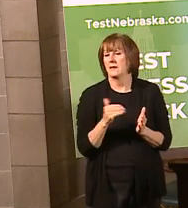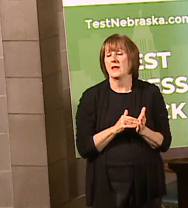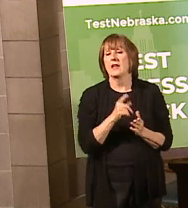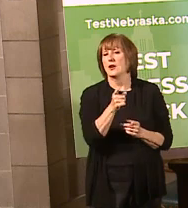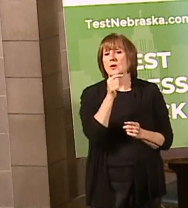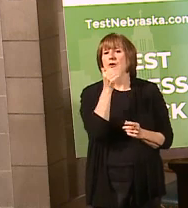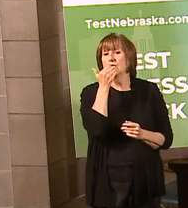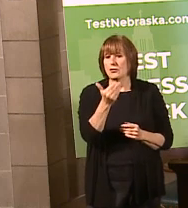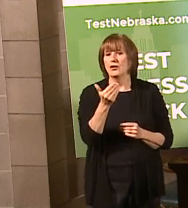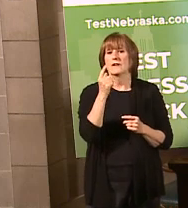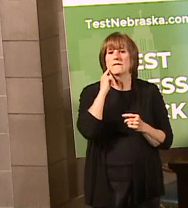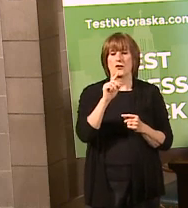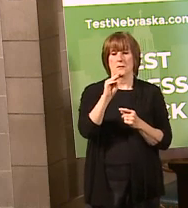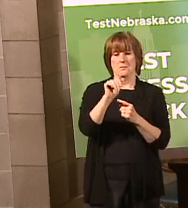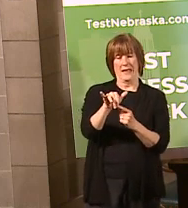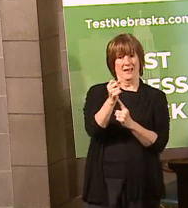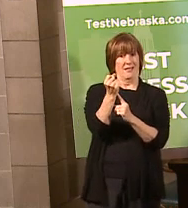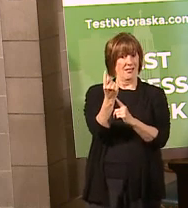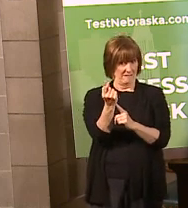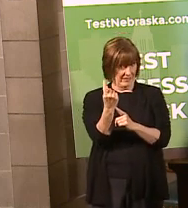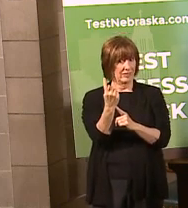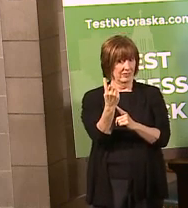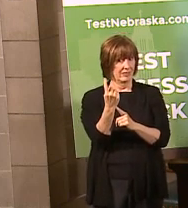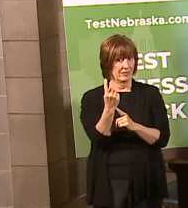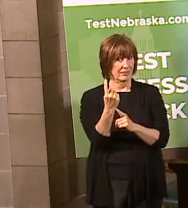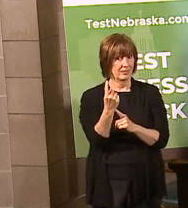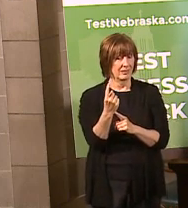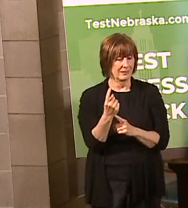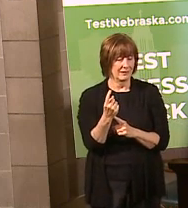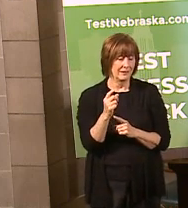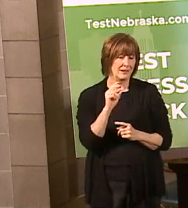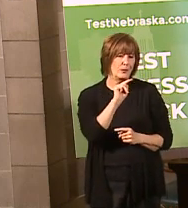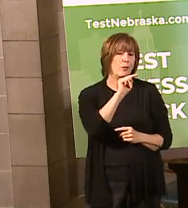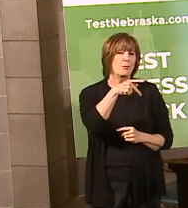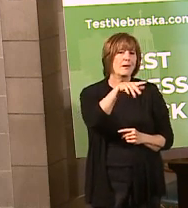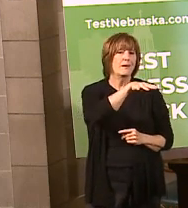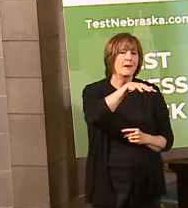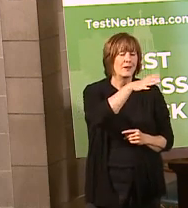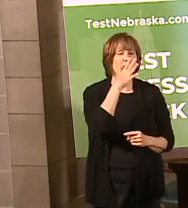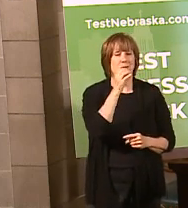you're going to be good to go for May 11th. And that should make everybody, especially in North Platte, happy.